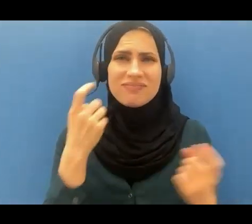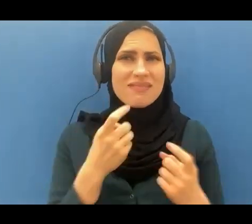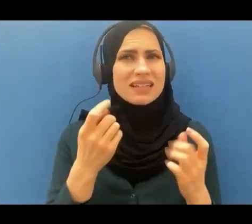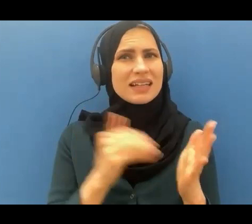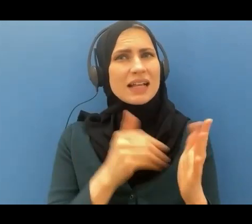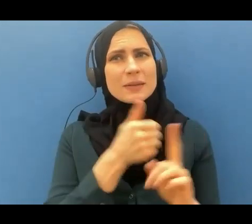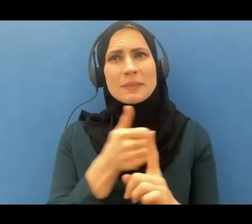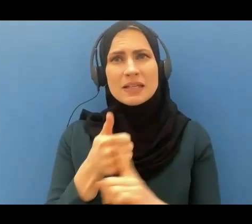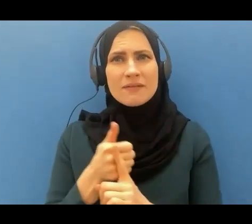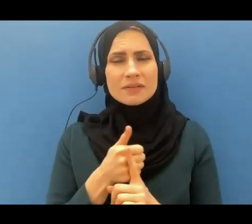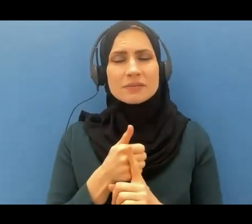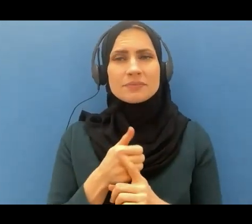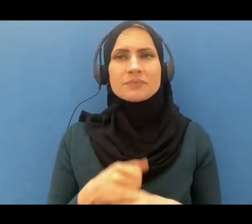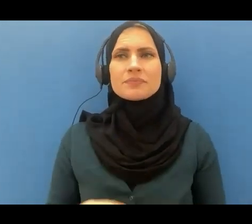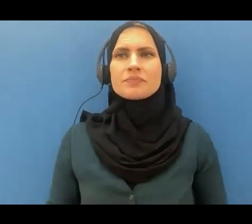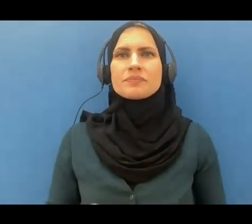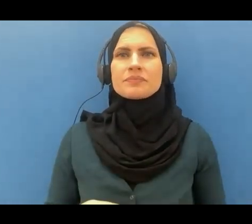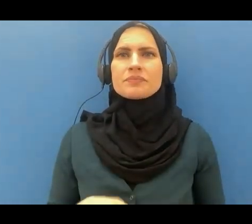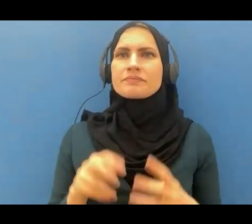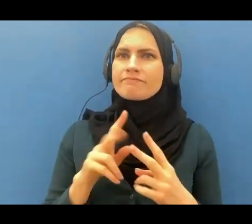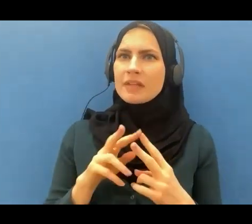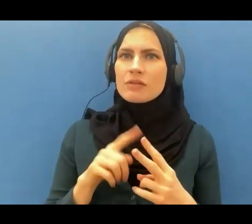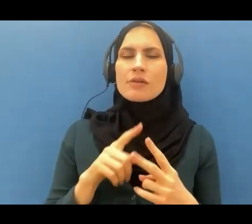by either committing evil deeds or sins,